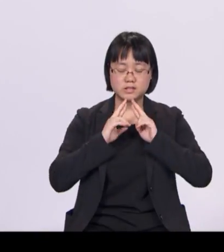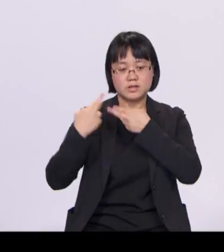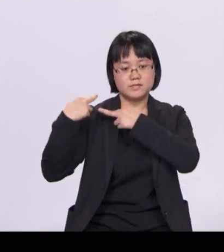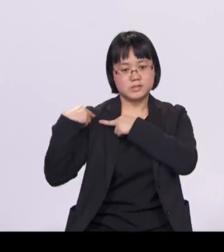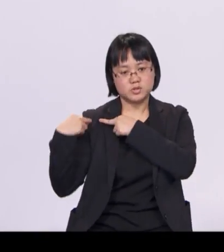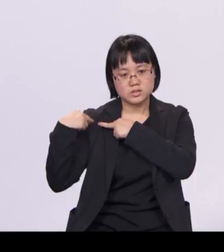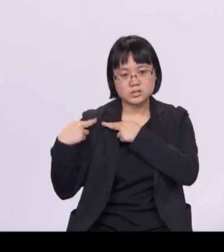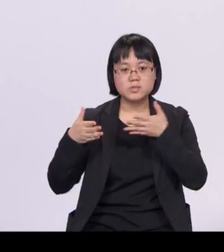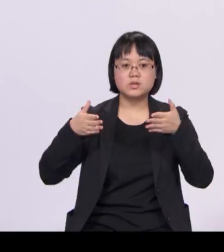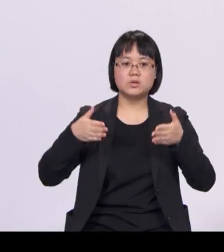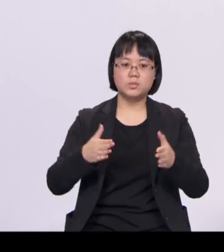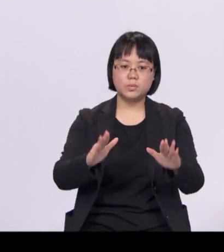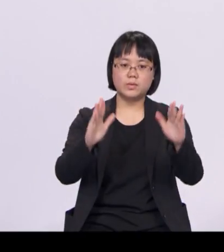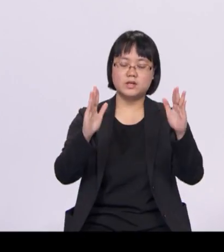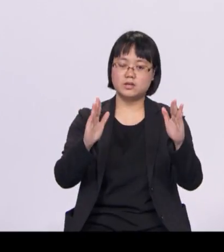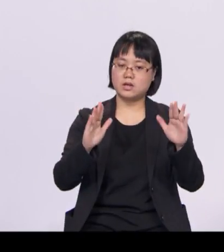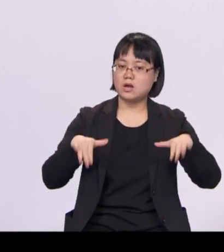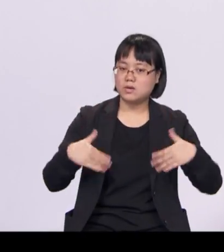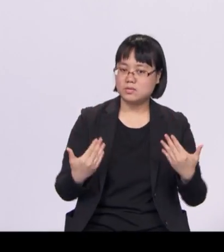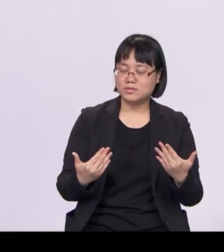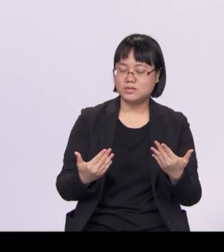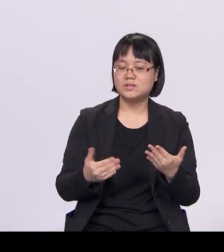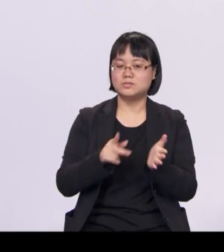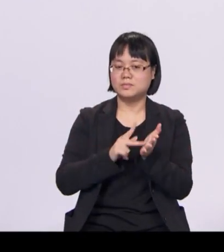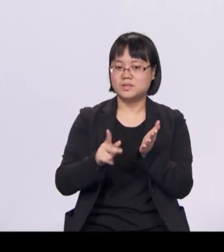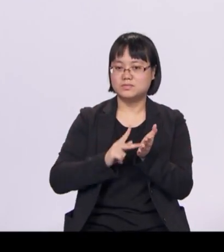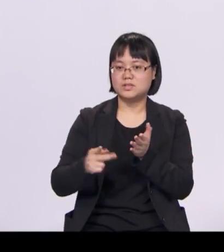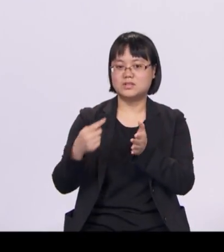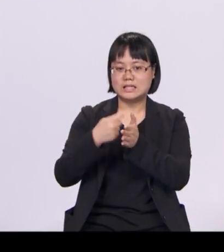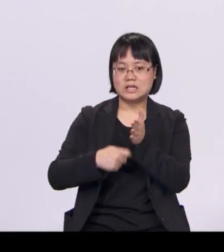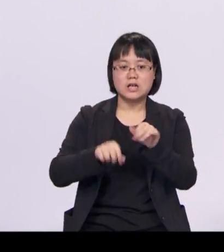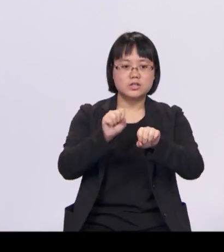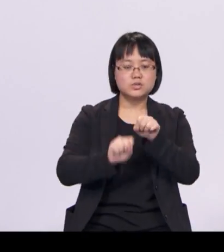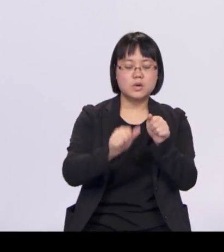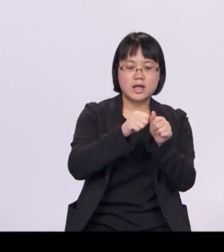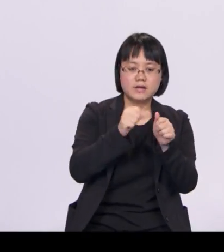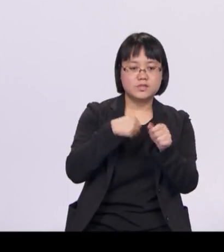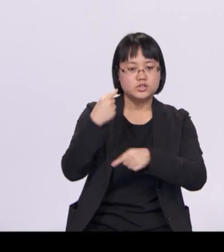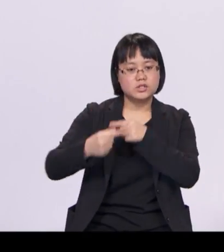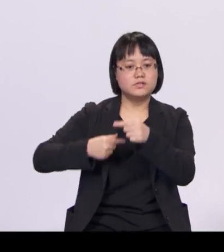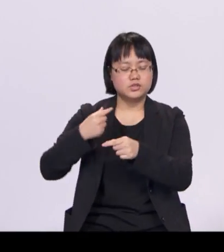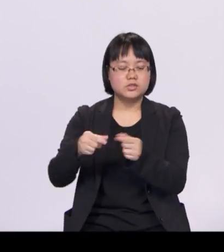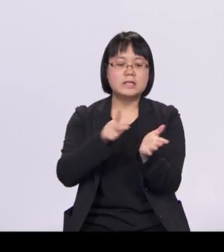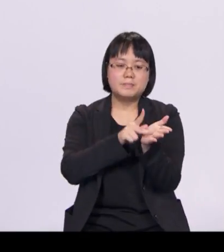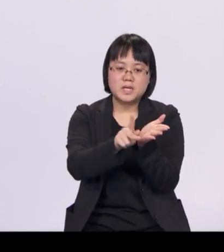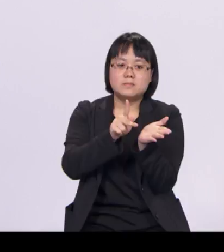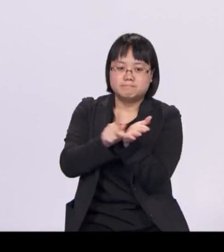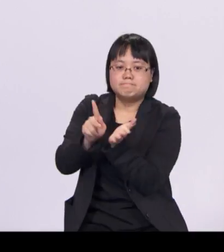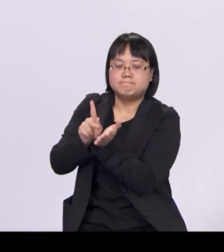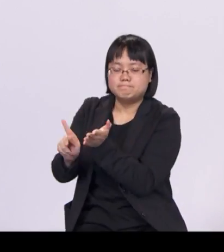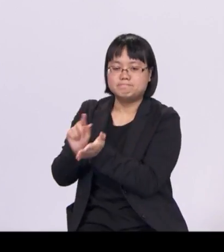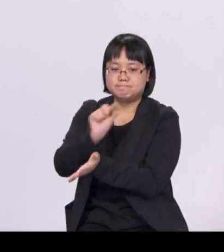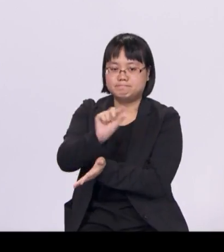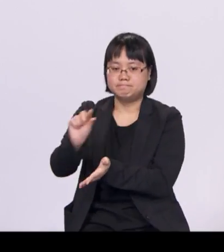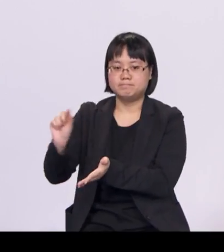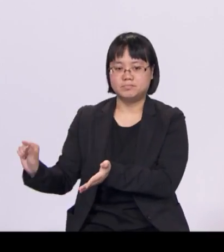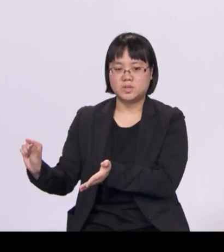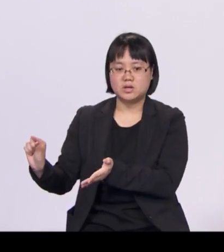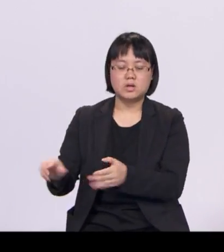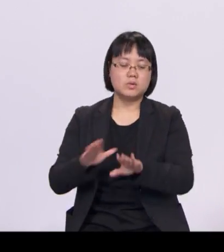them is through taxation, so that every generation pays its share. We should not borrow for recurrent spending,